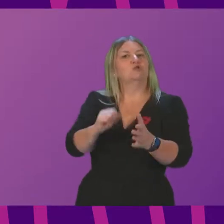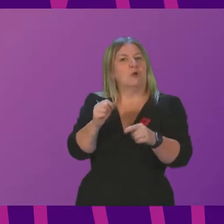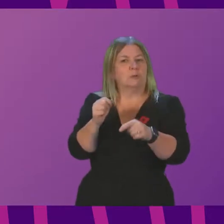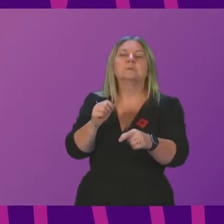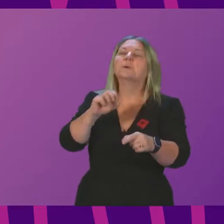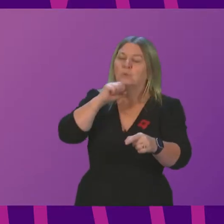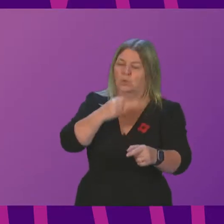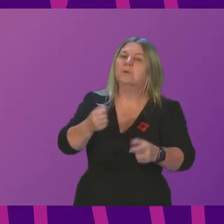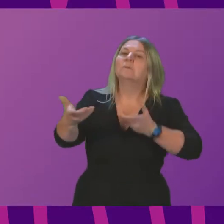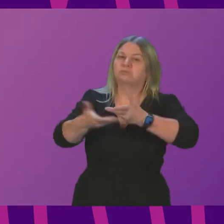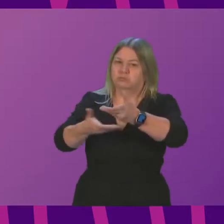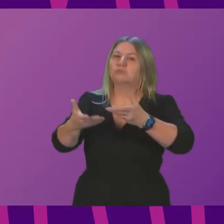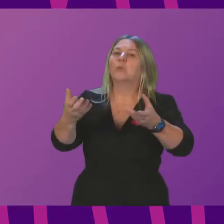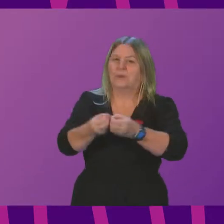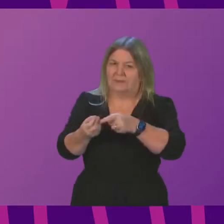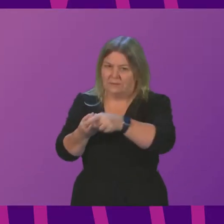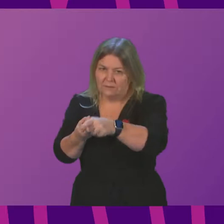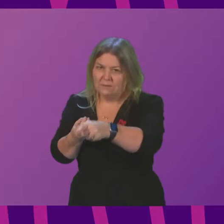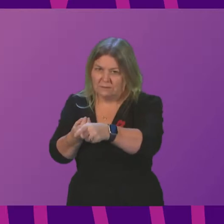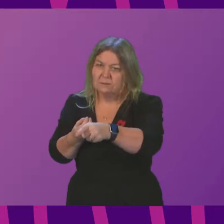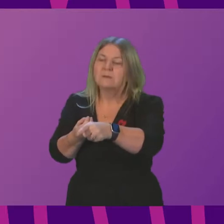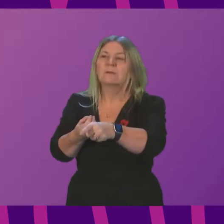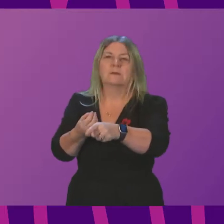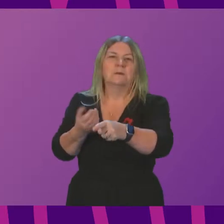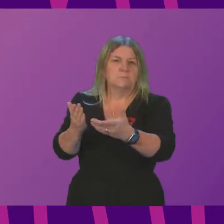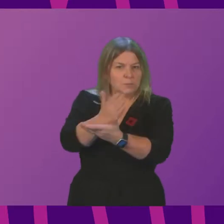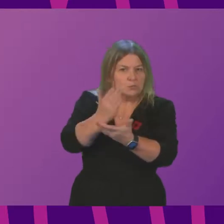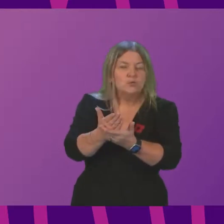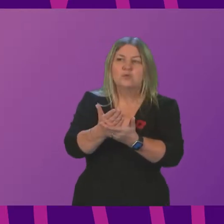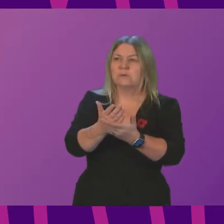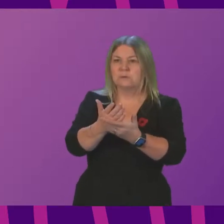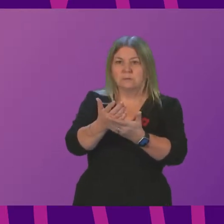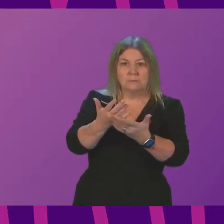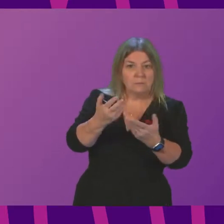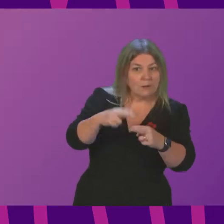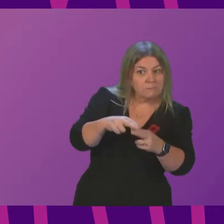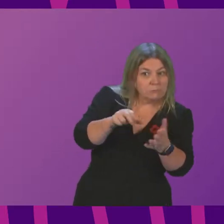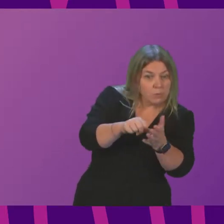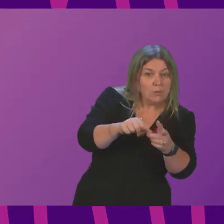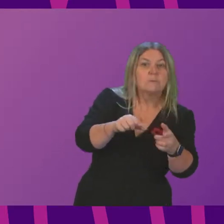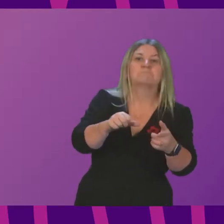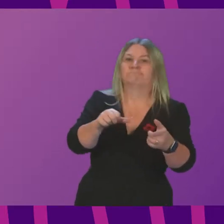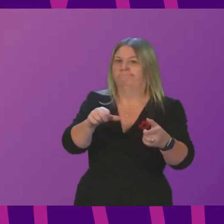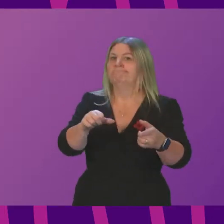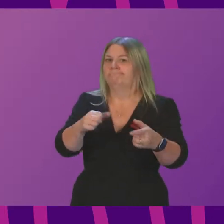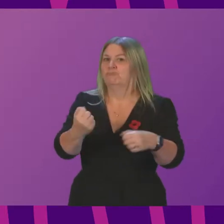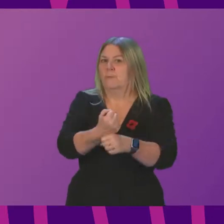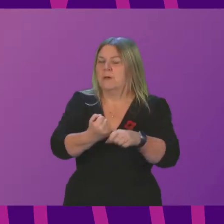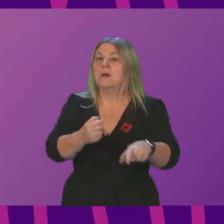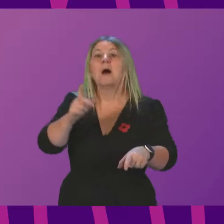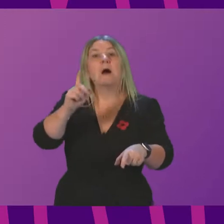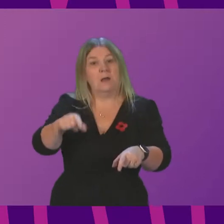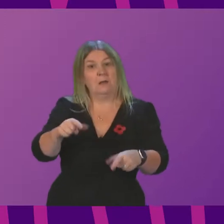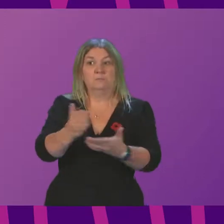are raised here are raised with Charge Place Scotland in order to ensure that we have an effective network. But in terms of the investment, the Government